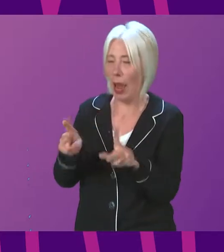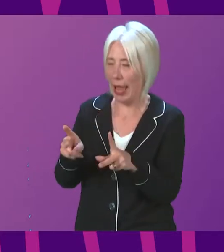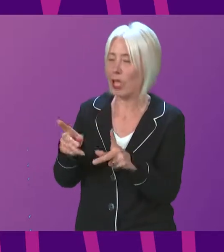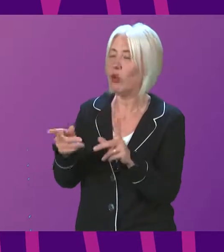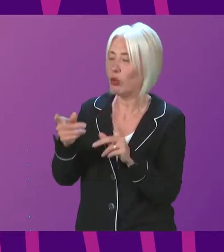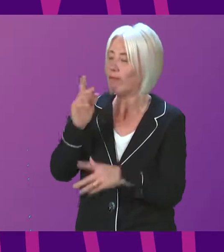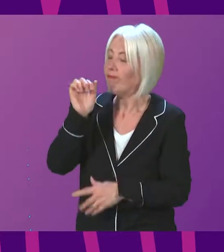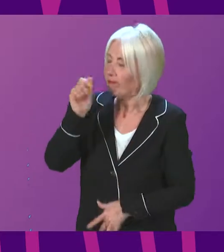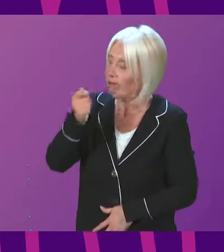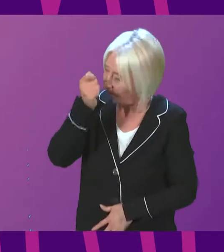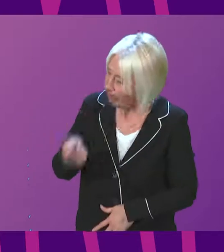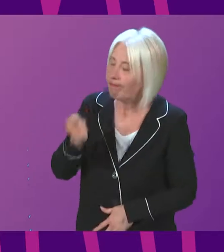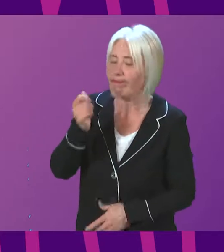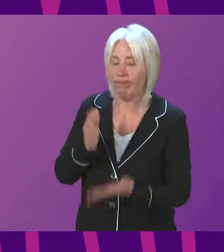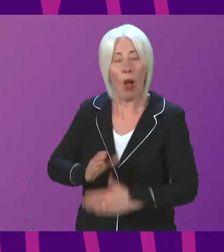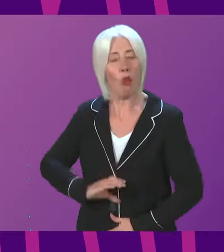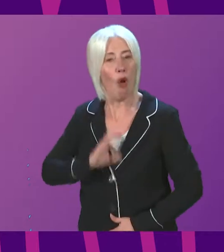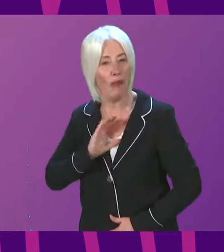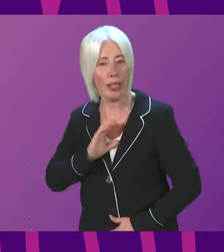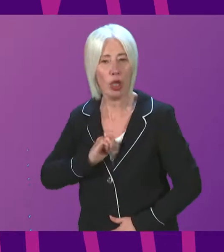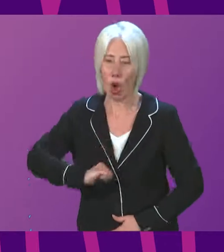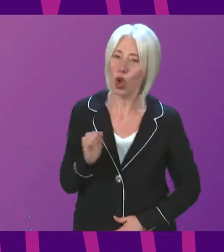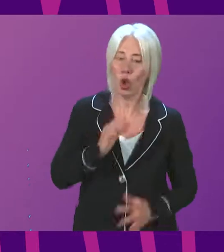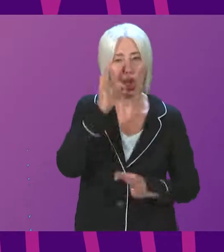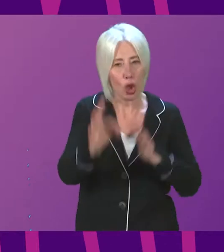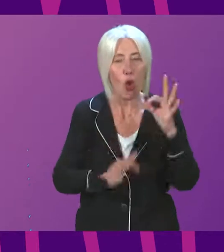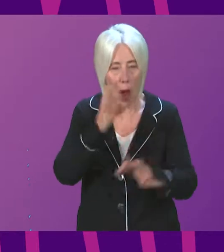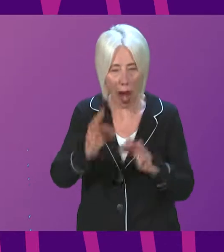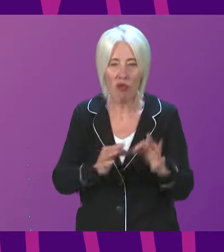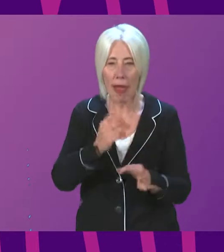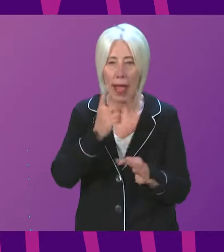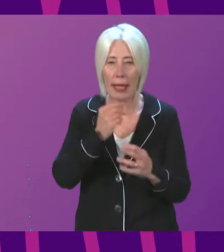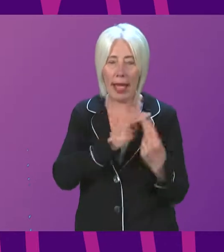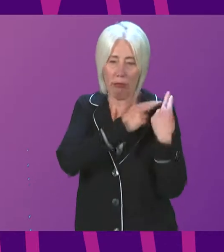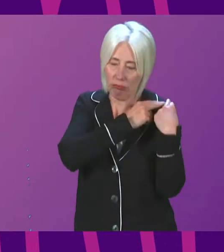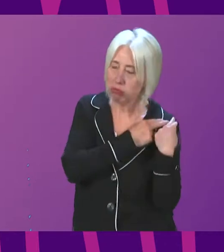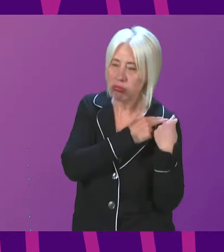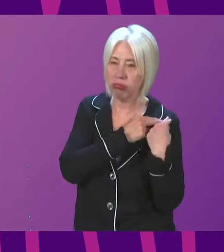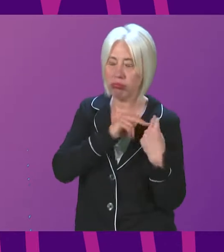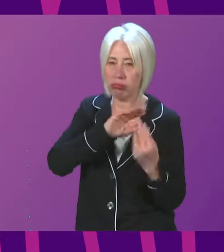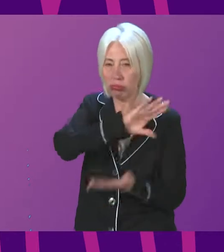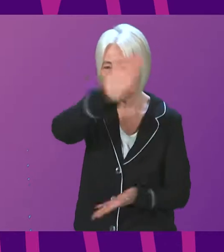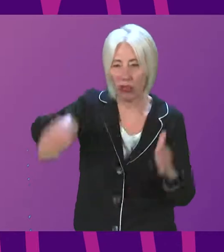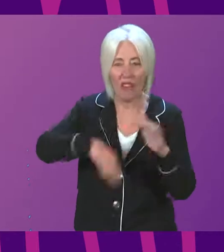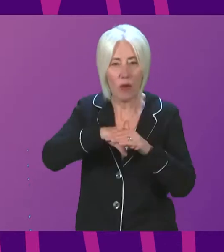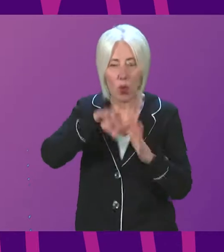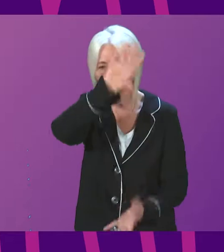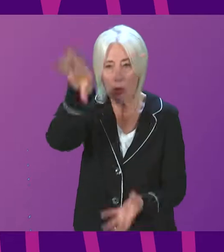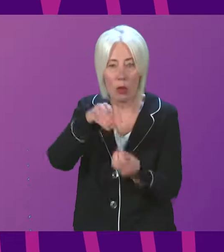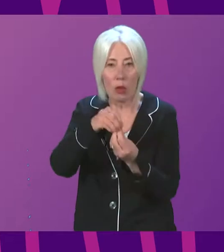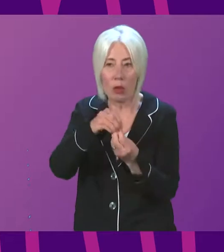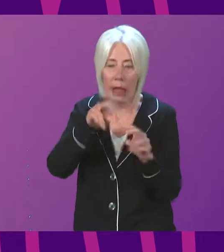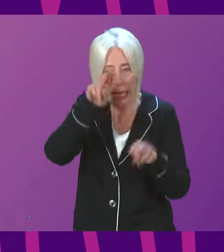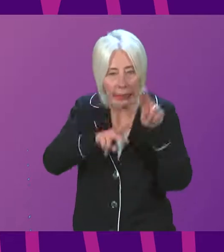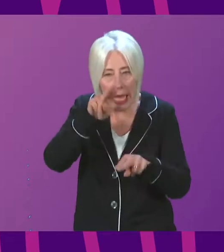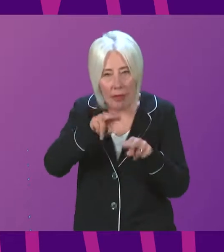there will be, I'm very confident that the Scottish inquiry will be able to undertake a comprehensive assessment of decision making taken in Scotland,